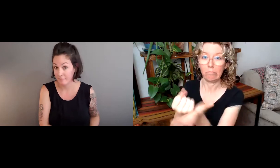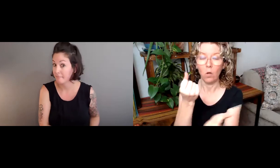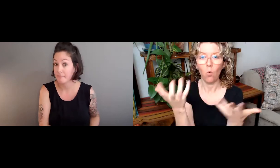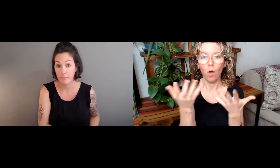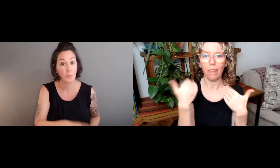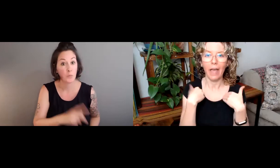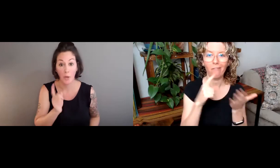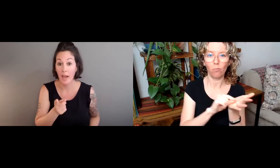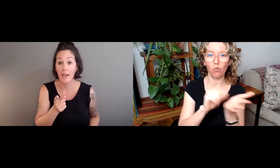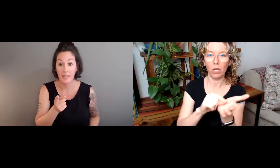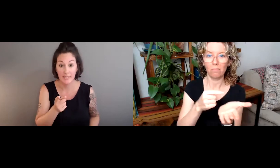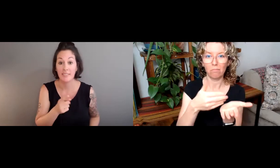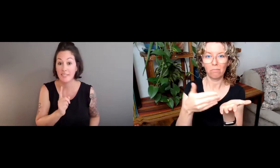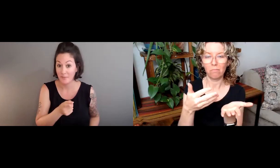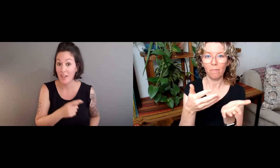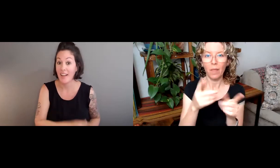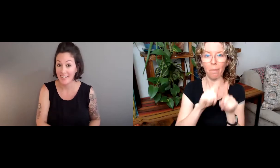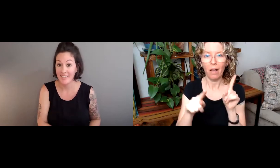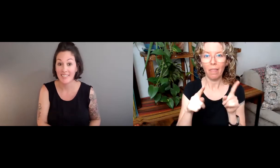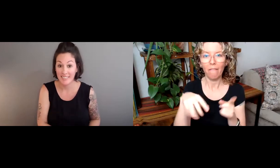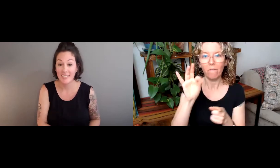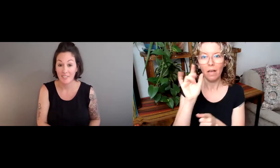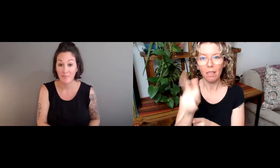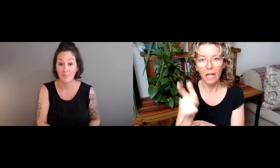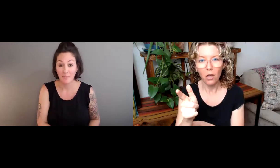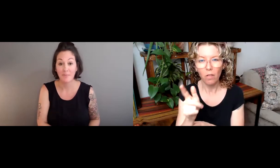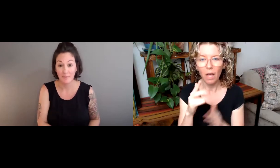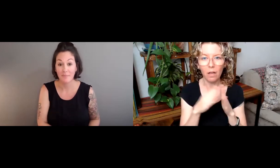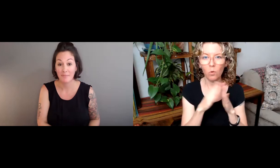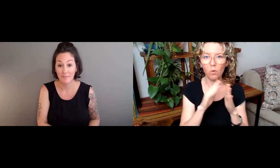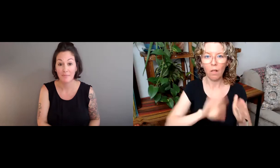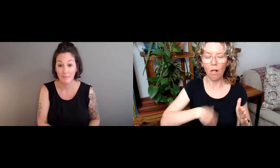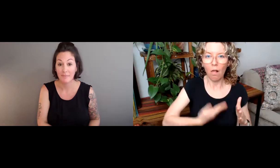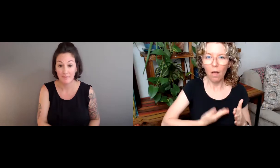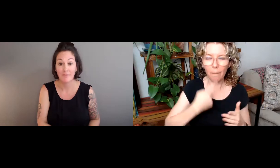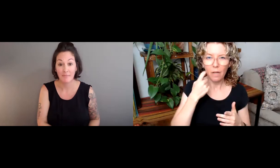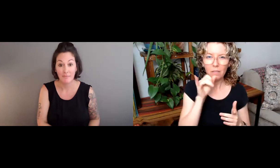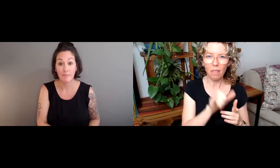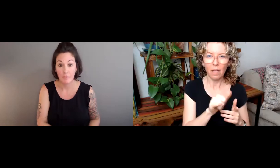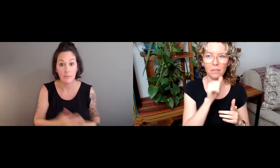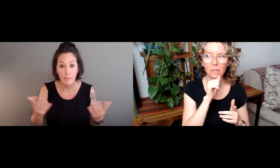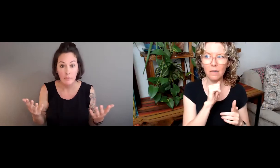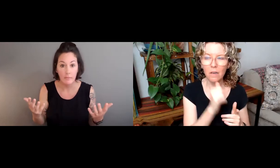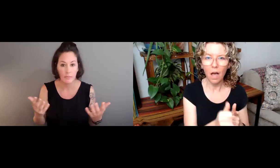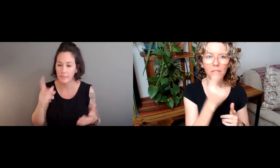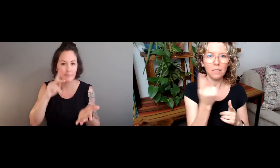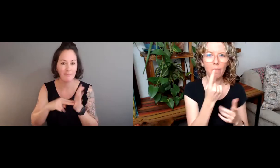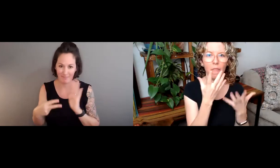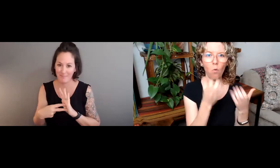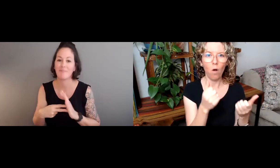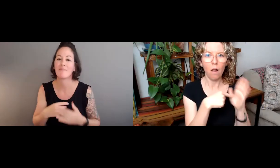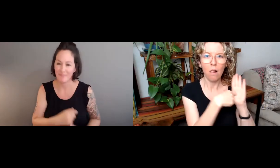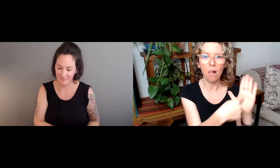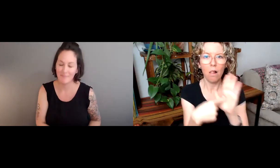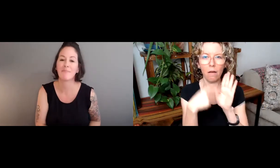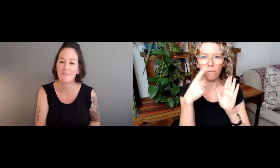documenting indigenous languages, finding out later that the communities are upset